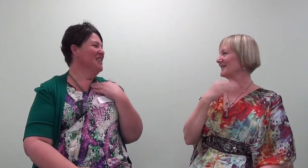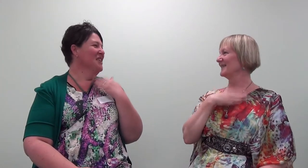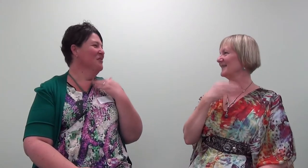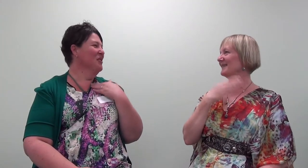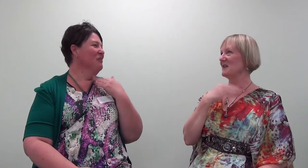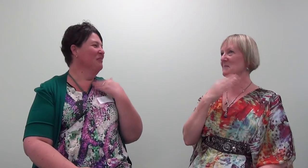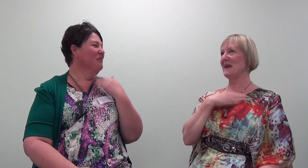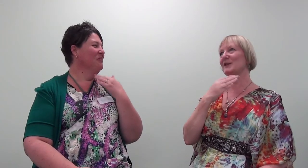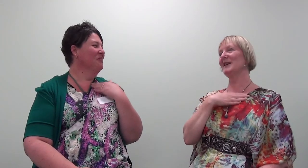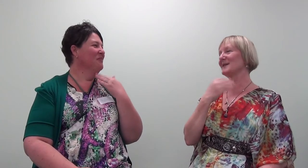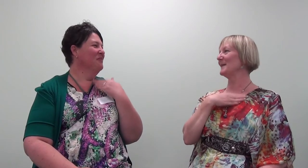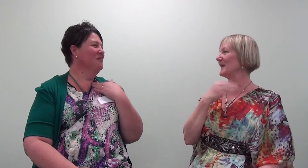sitting in a room. Imagining something.